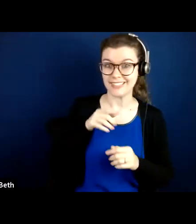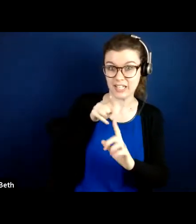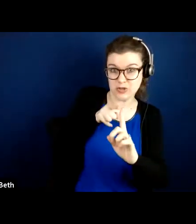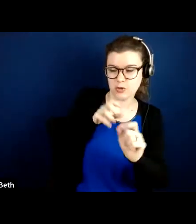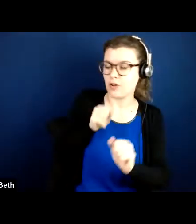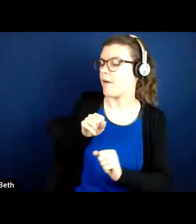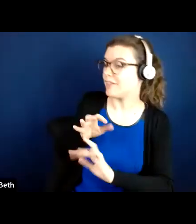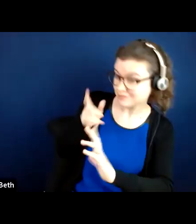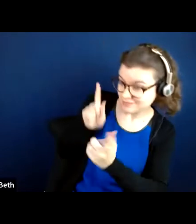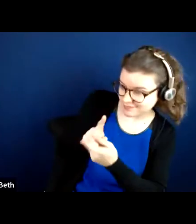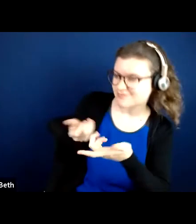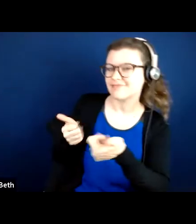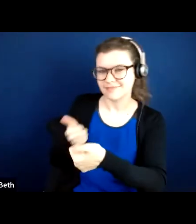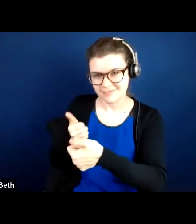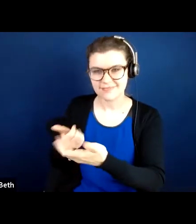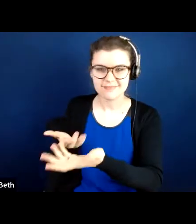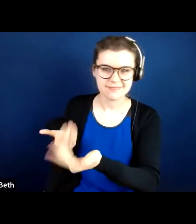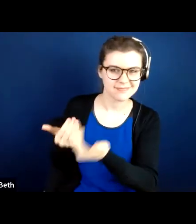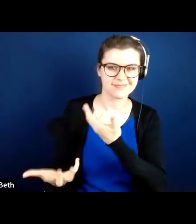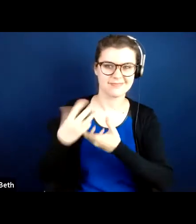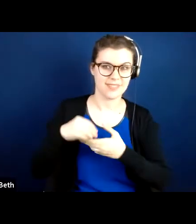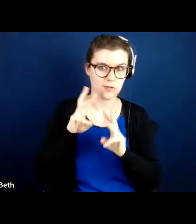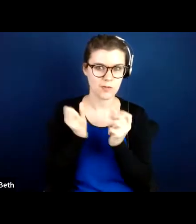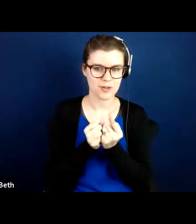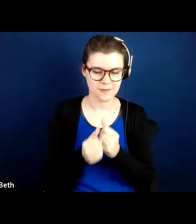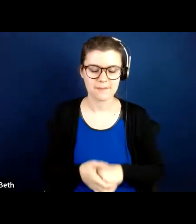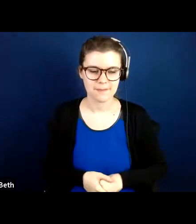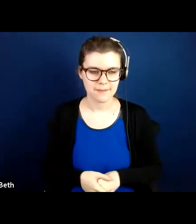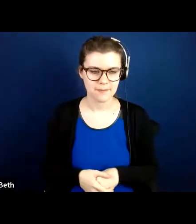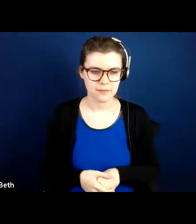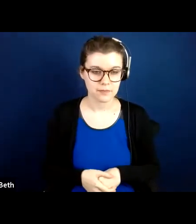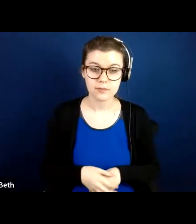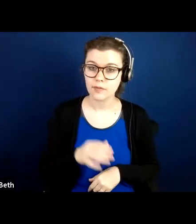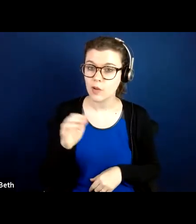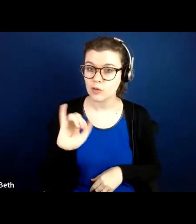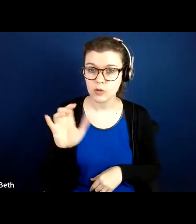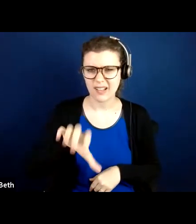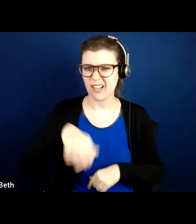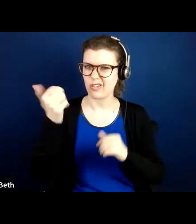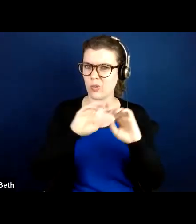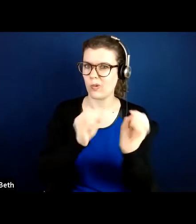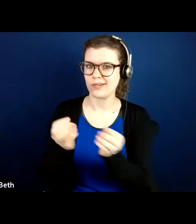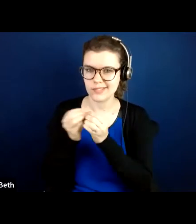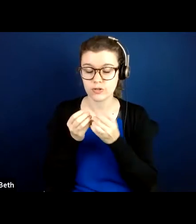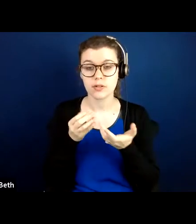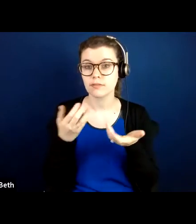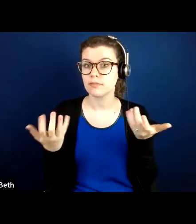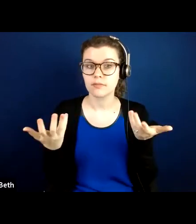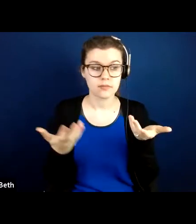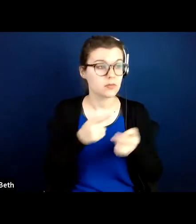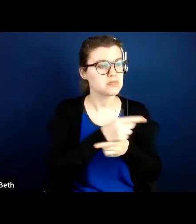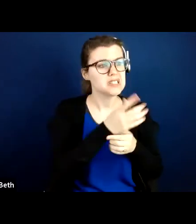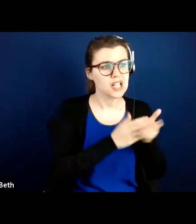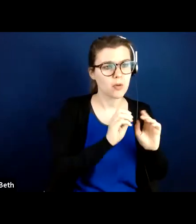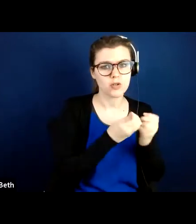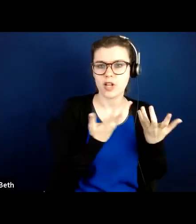participate in the workshop with you. Also contact other organizations. Maybe they don't give you referrals, but they are,